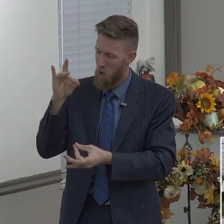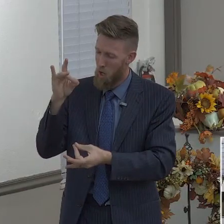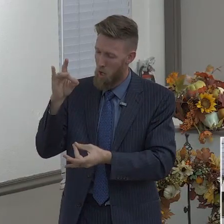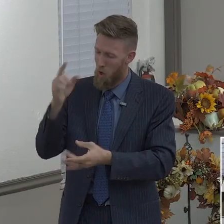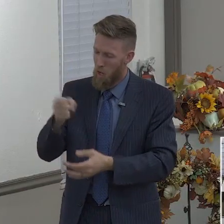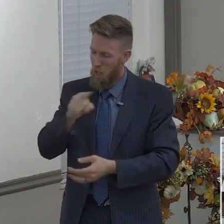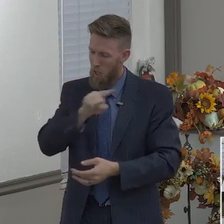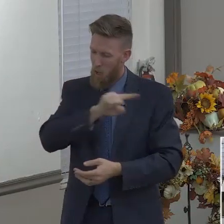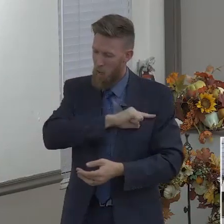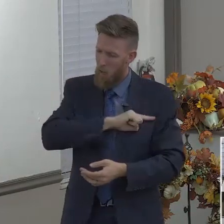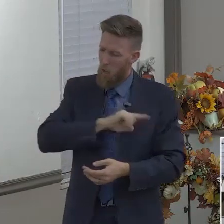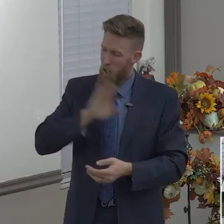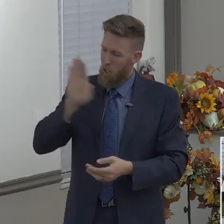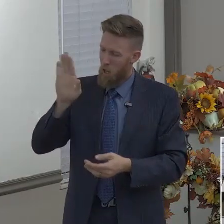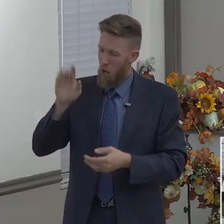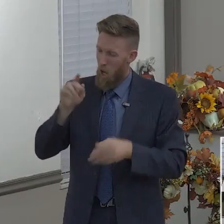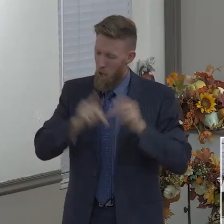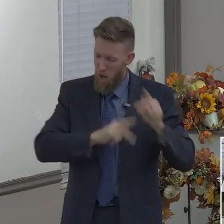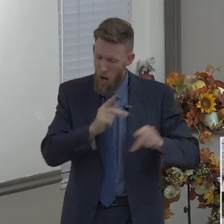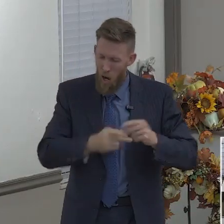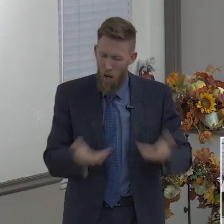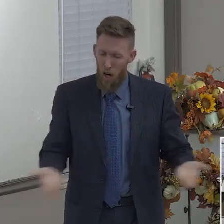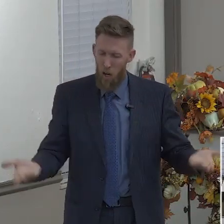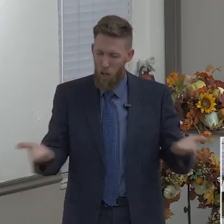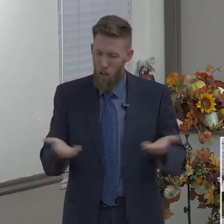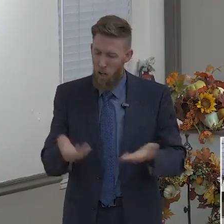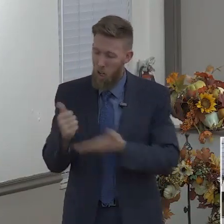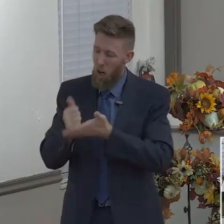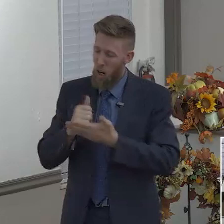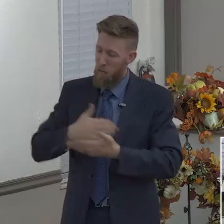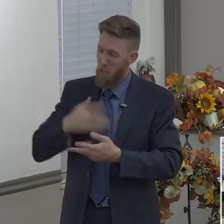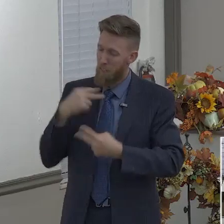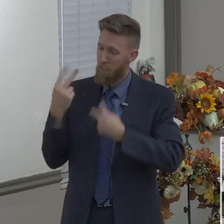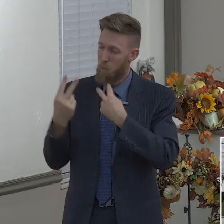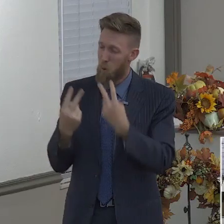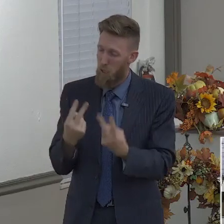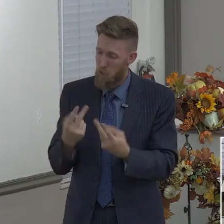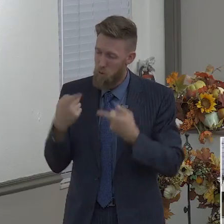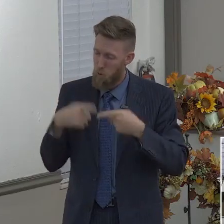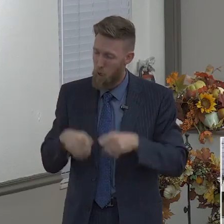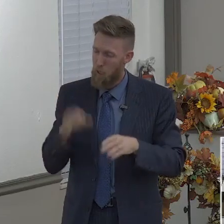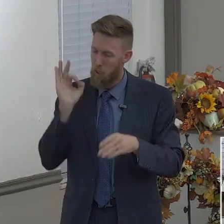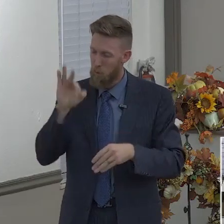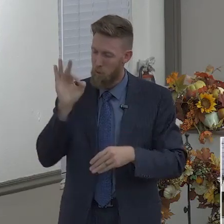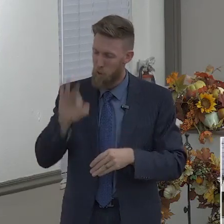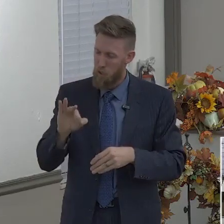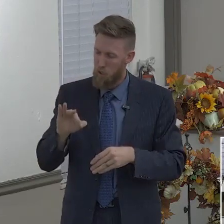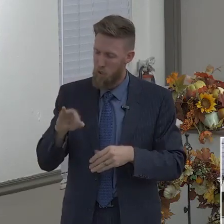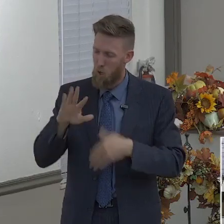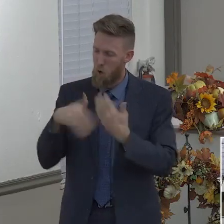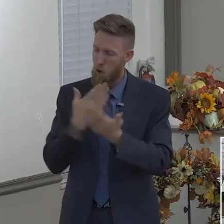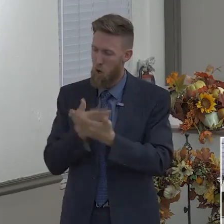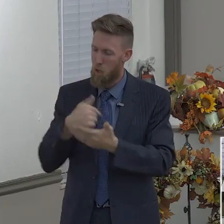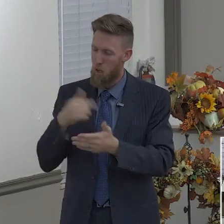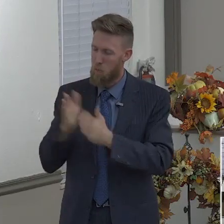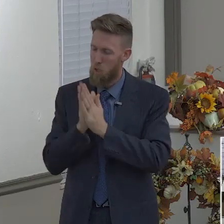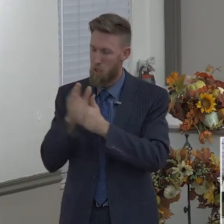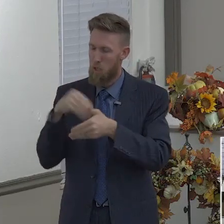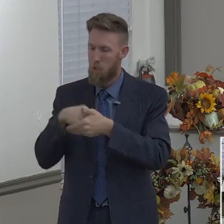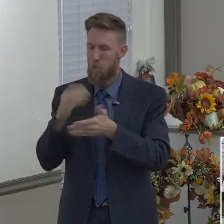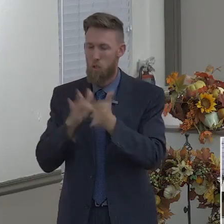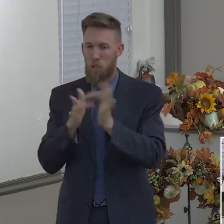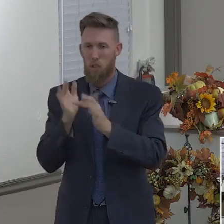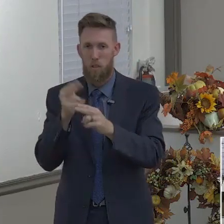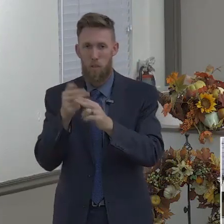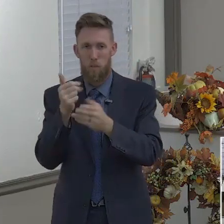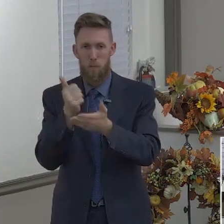ask that you would sustain my voice as I preach your word tonight, Father. In Jesus' name I pray. Amen. So I want to preach tonight, and I